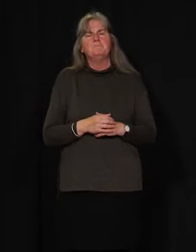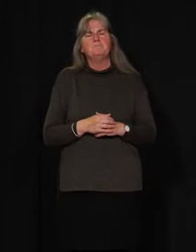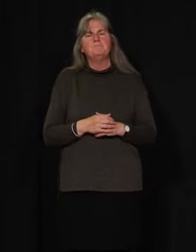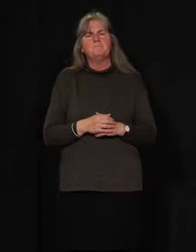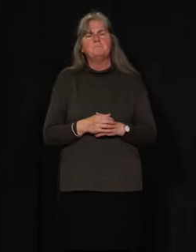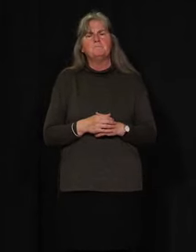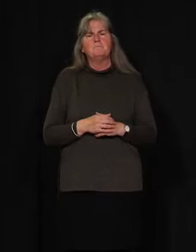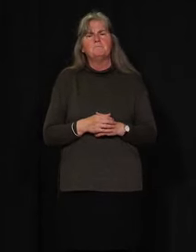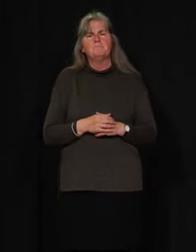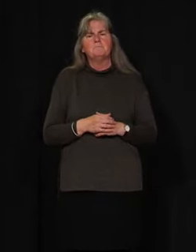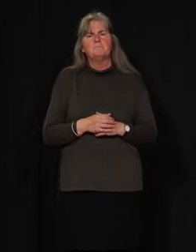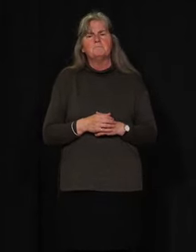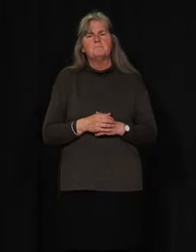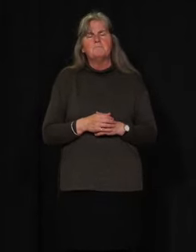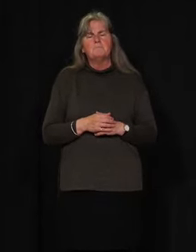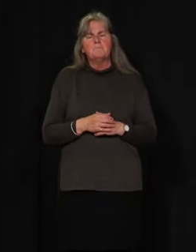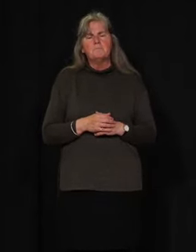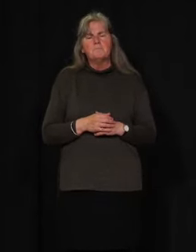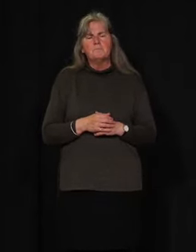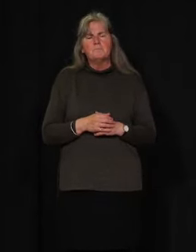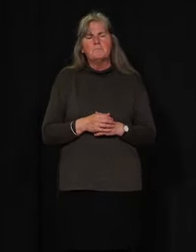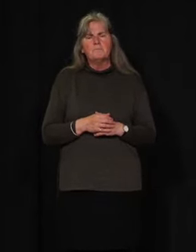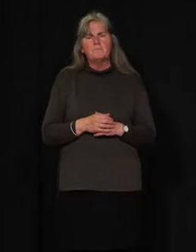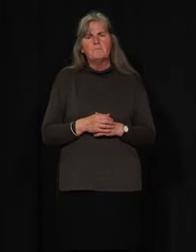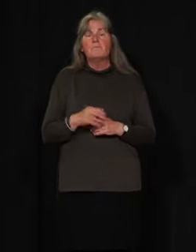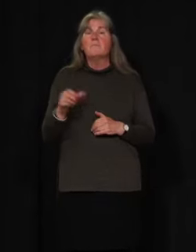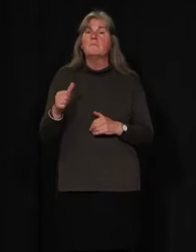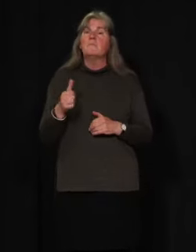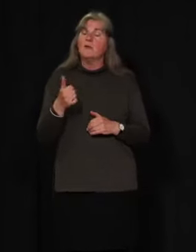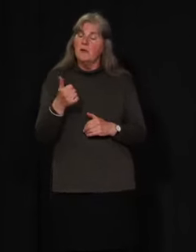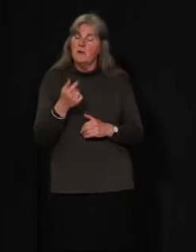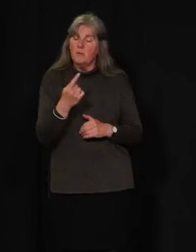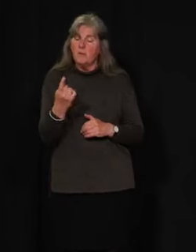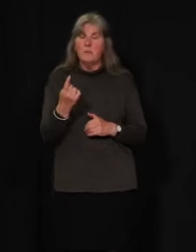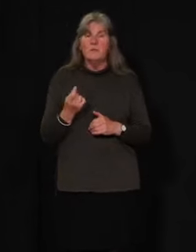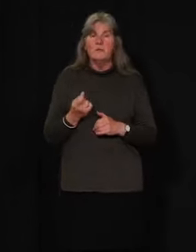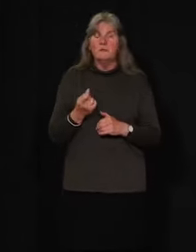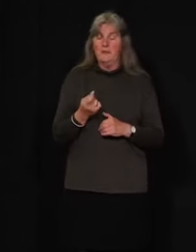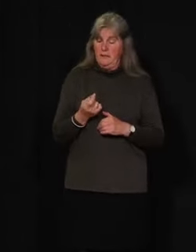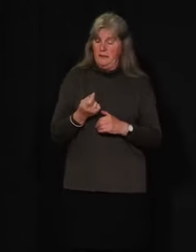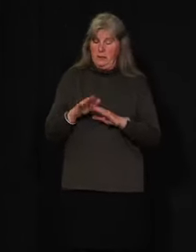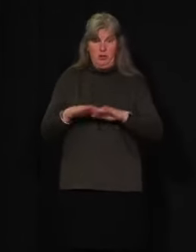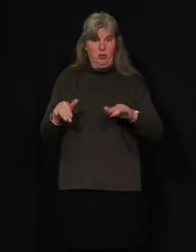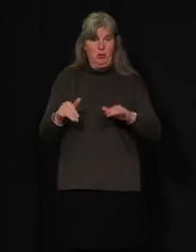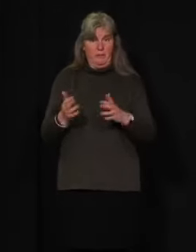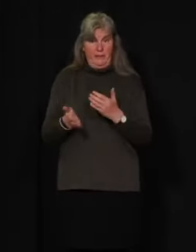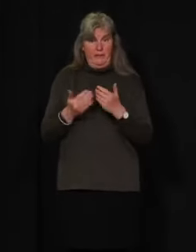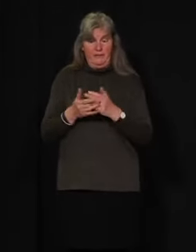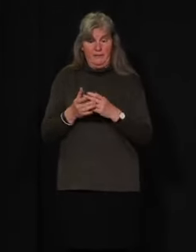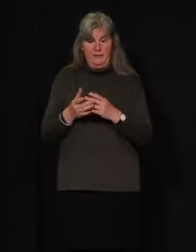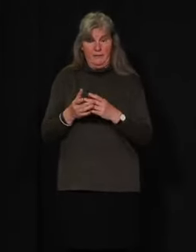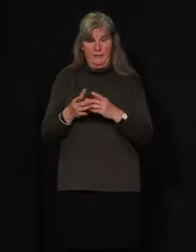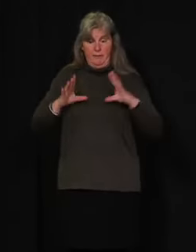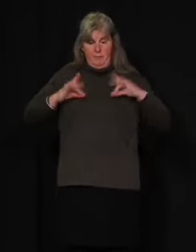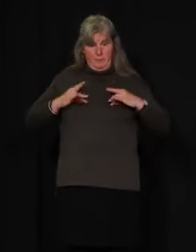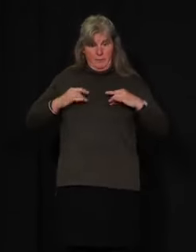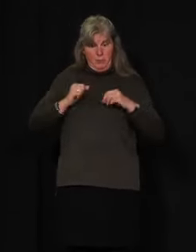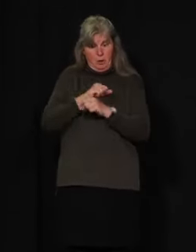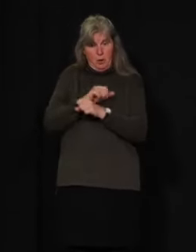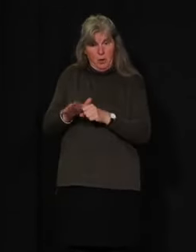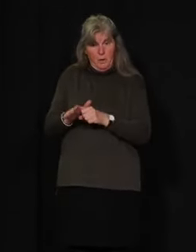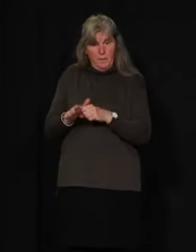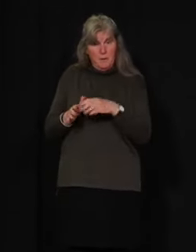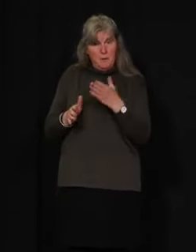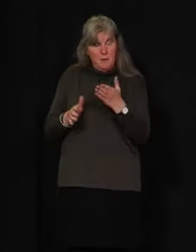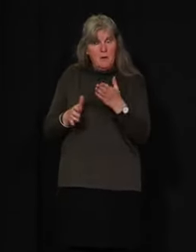the other part was about a susceptibility of kids to COVID-19.